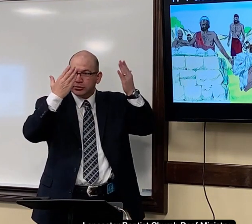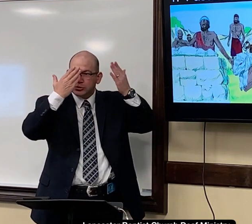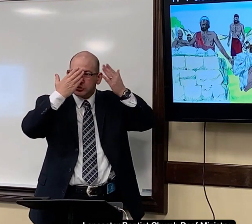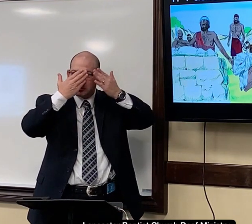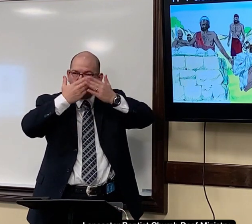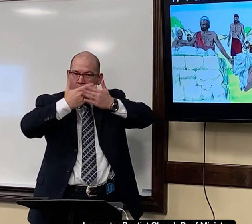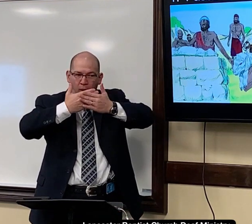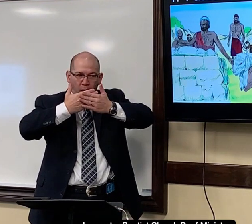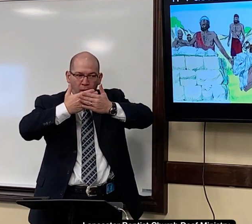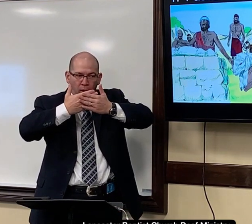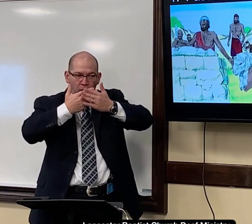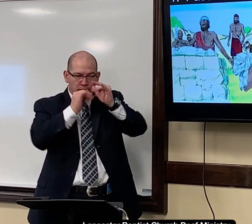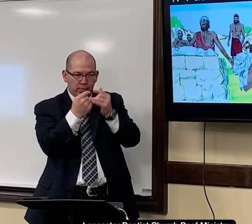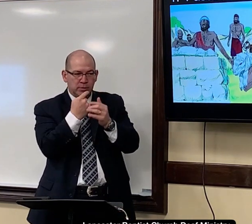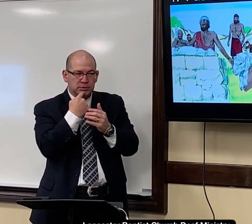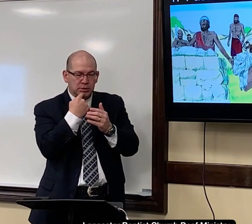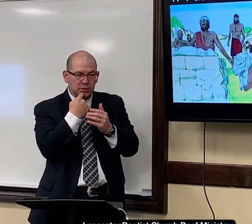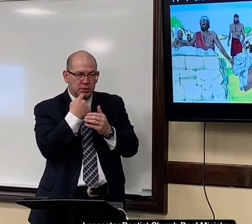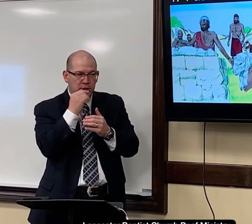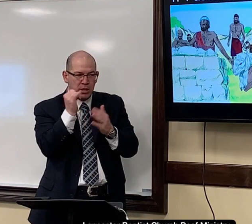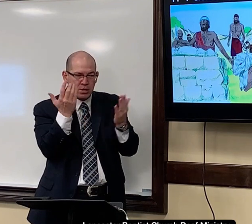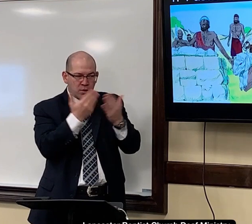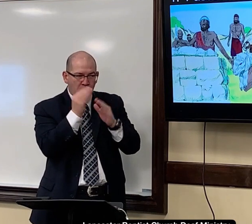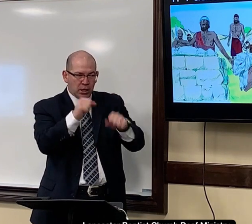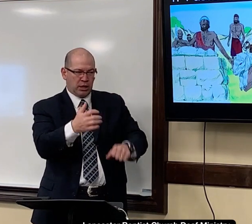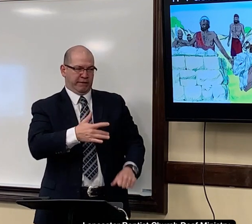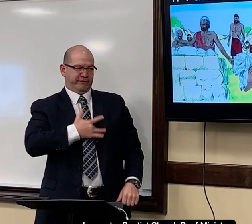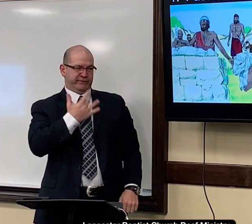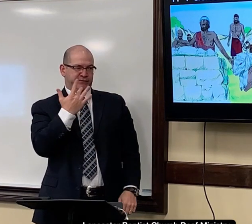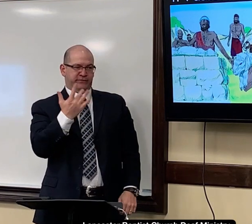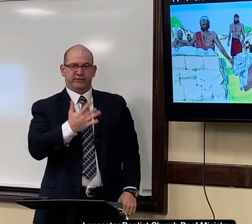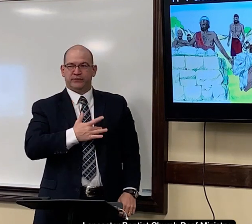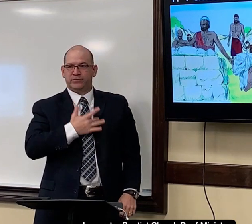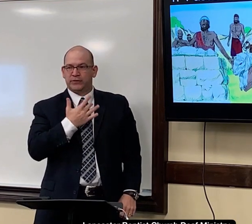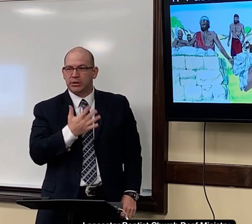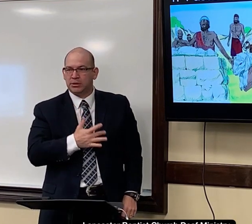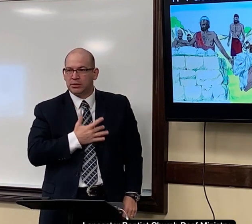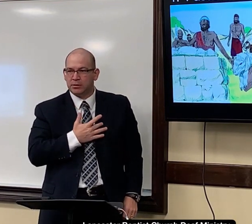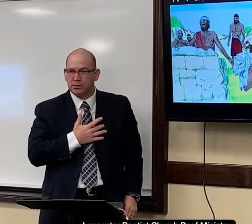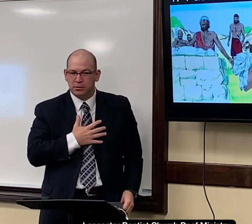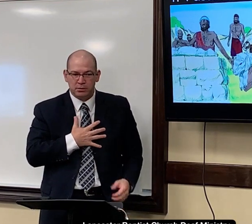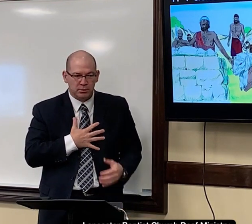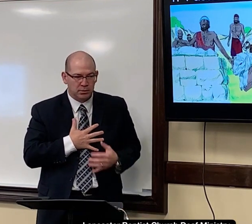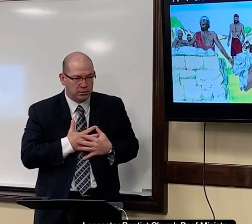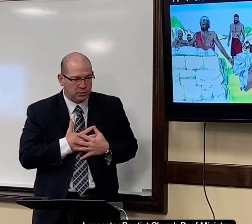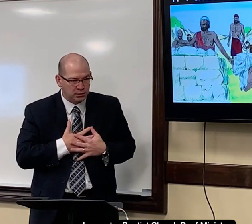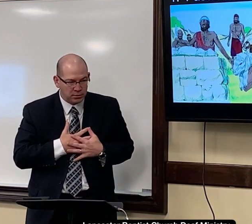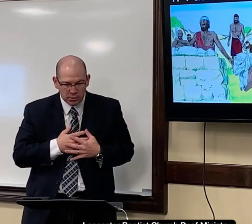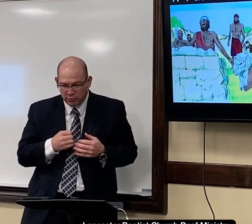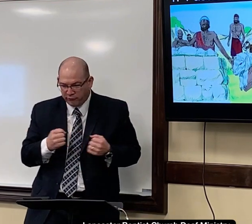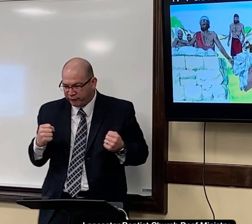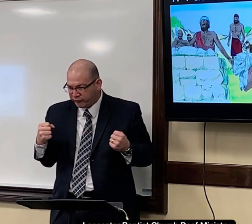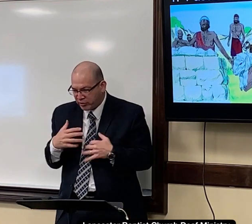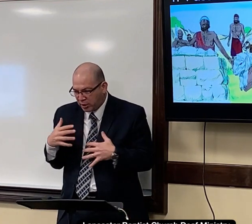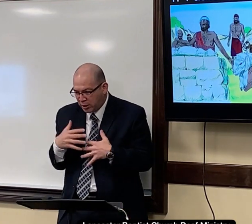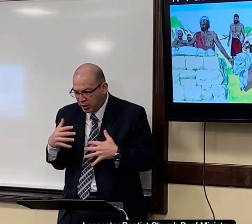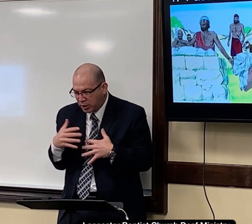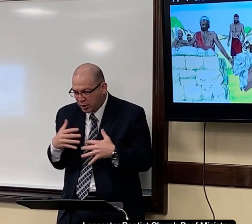and after that is darkness darkness darkness was so thick you could feel